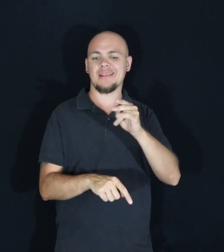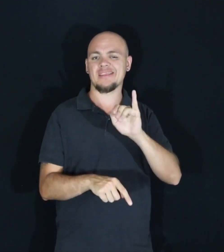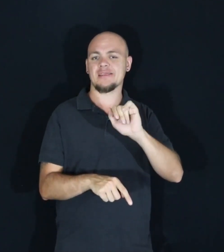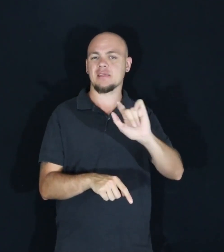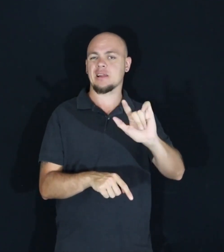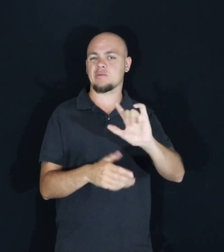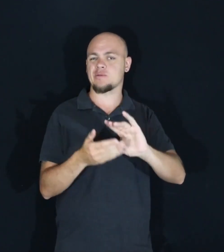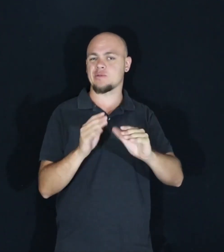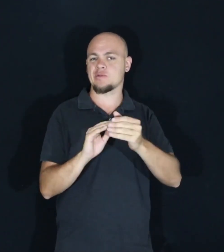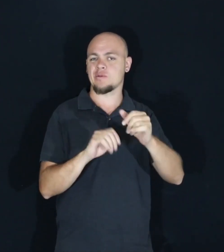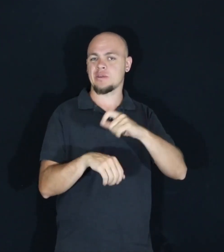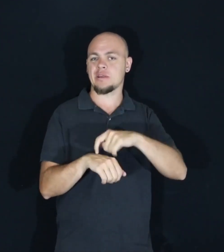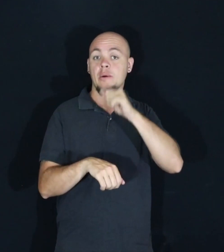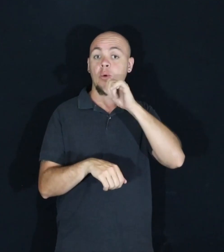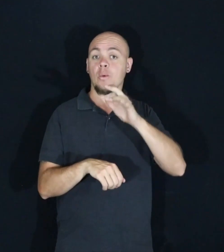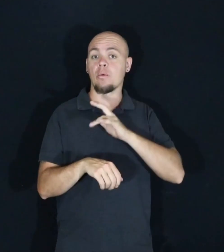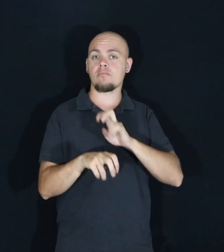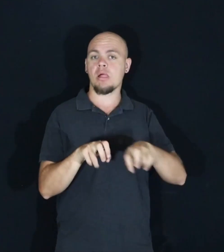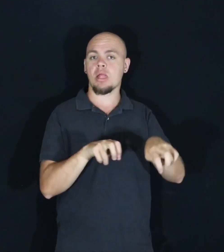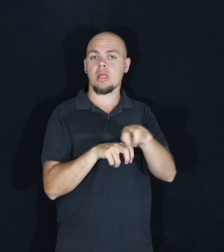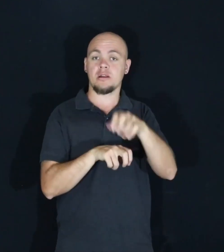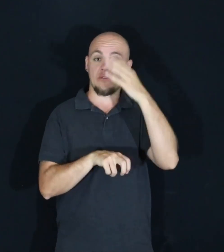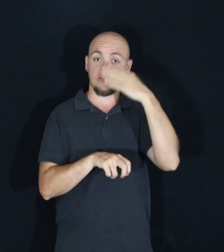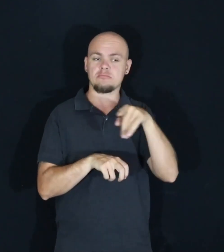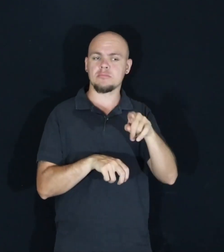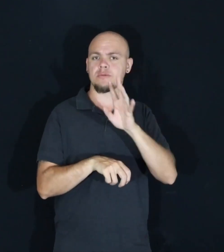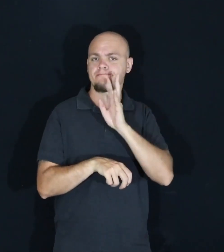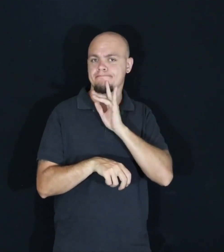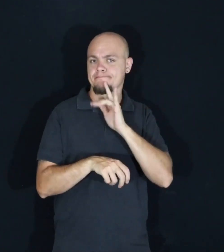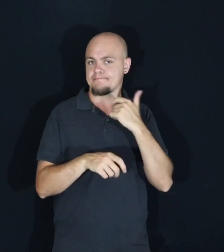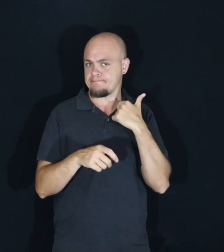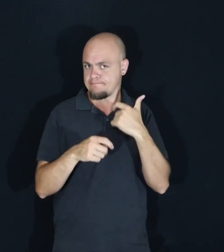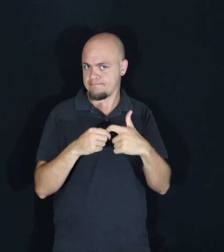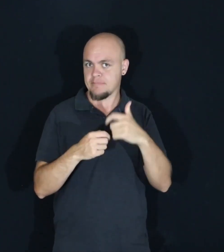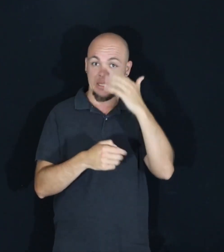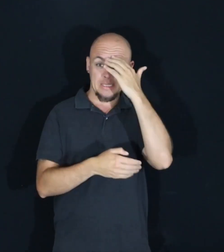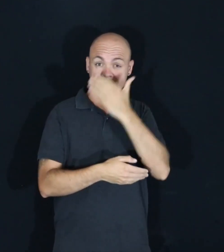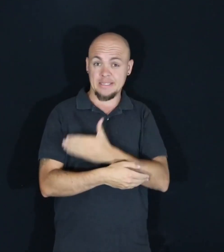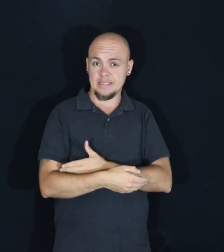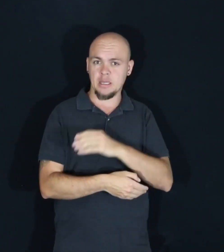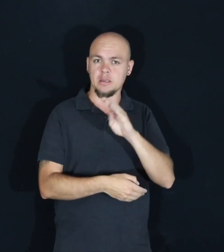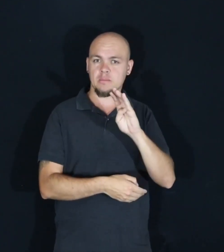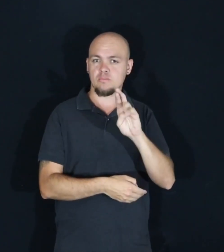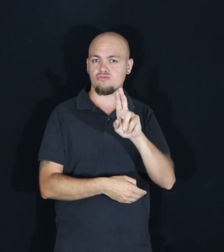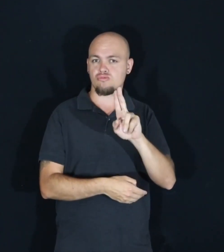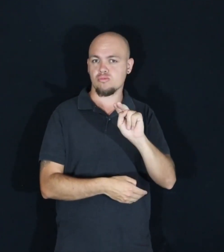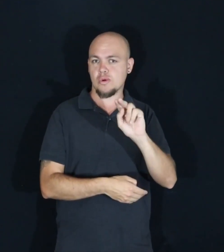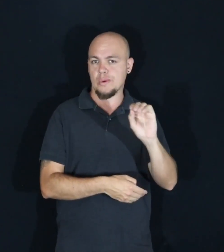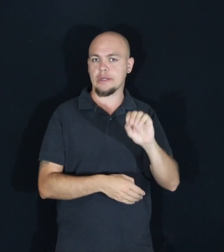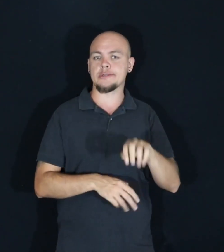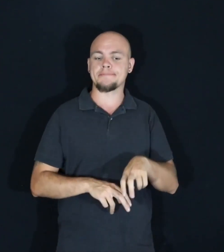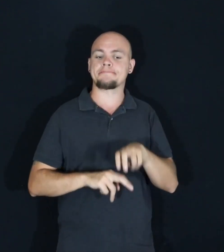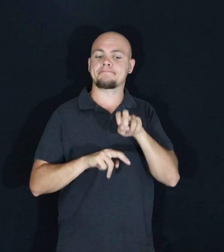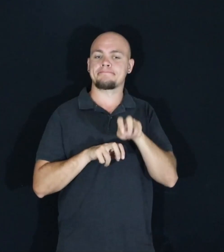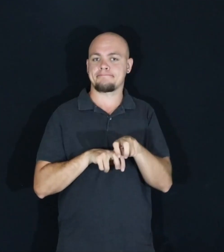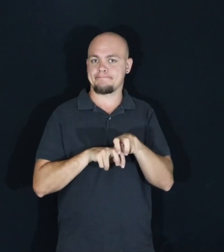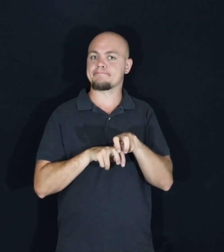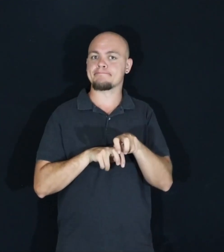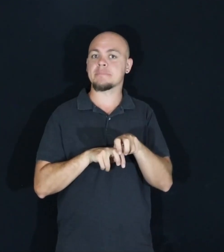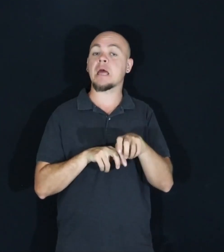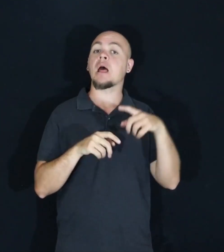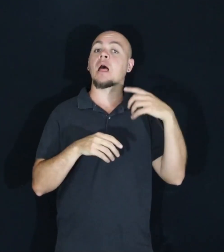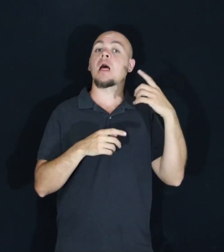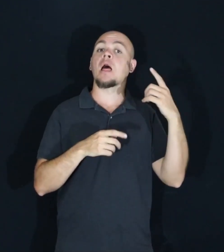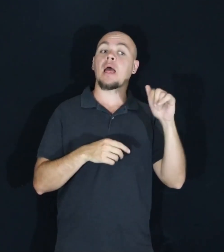And a woman sat in front of me. And she spoke Spanish. And her son Bruno sat in her lap. And so the way that it went was